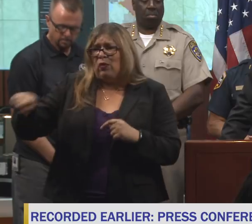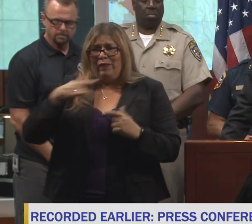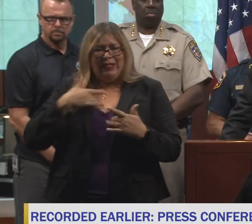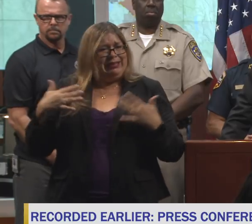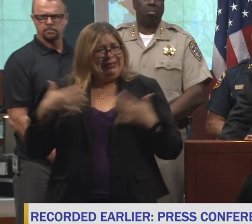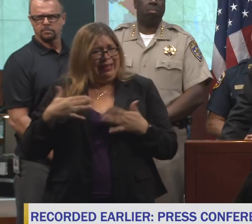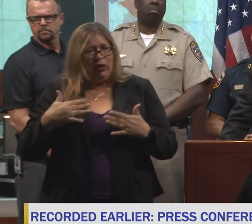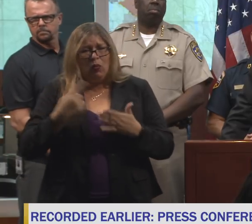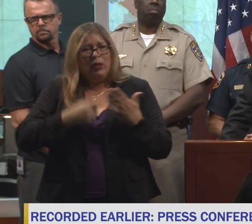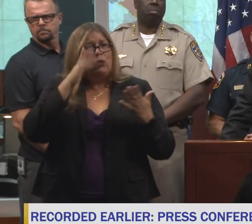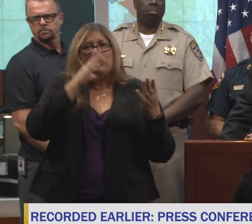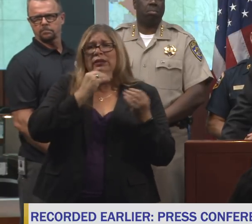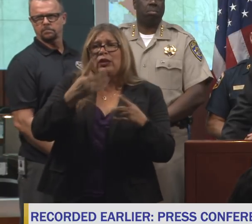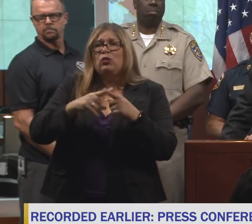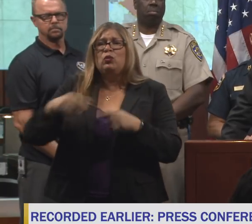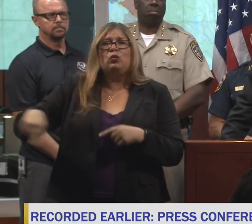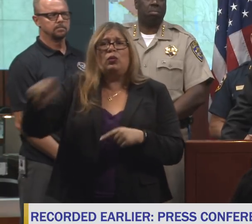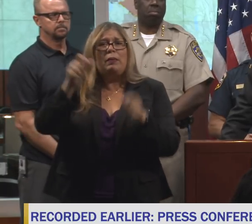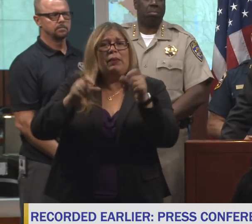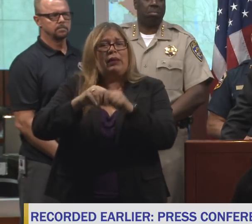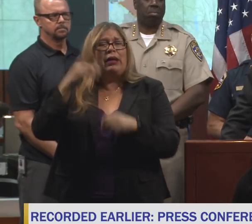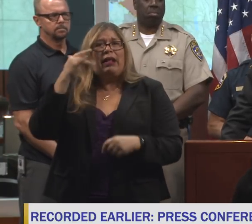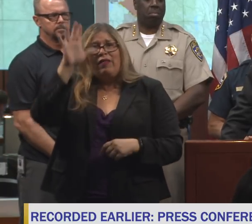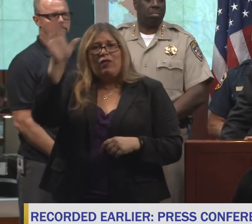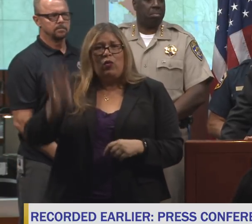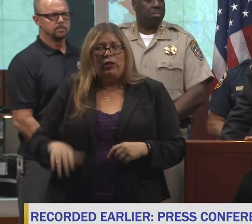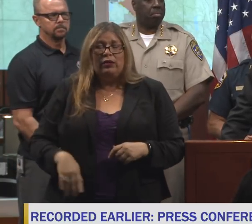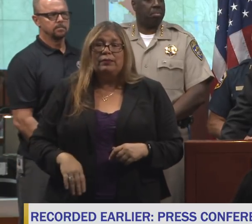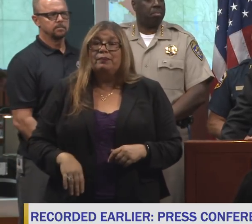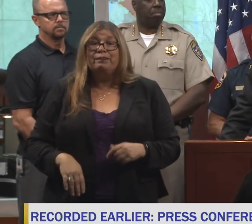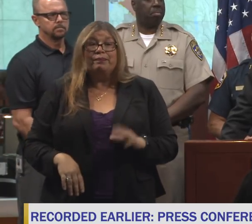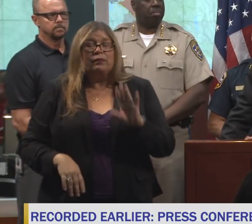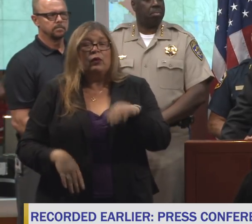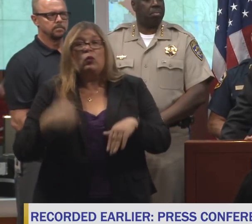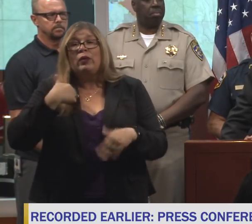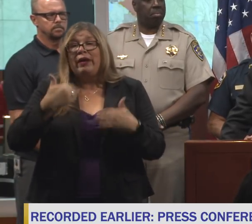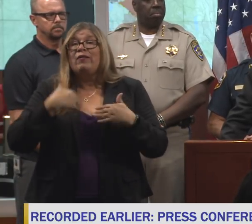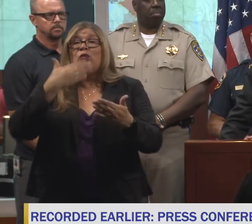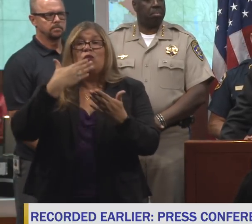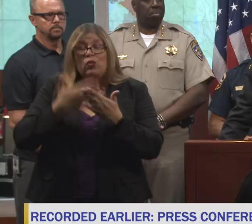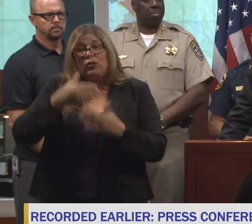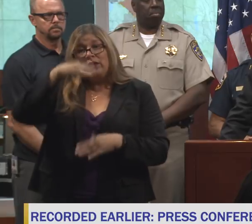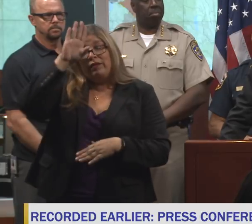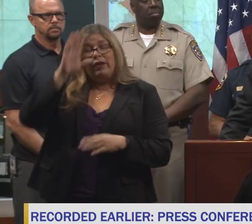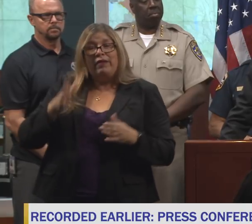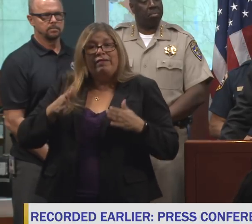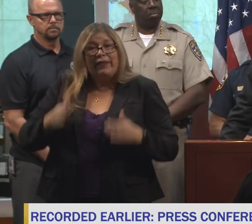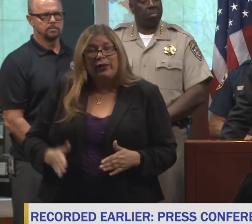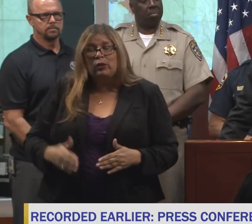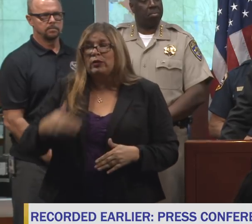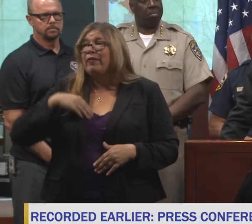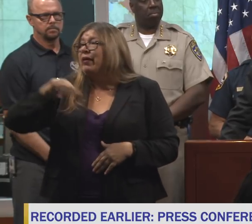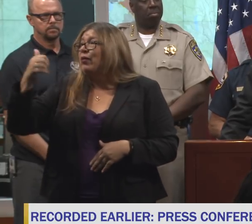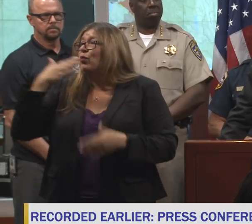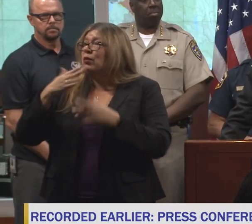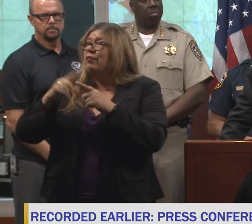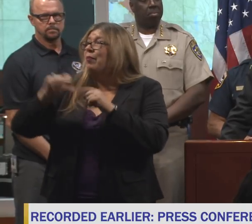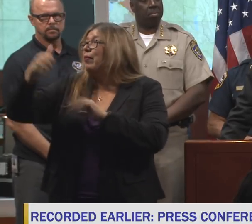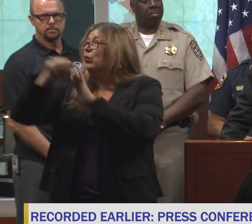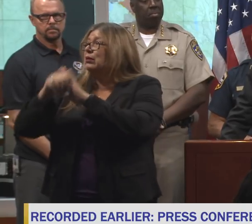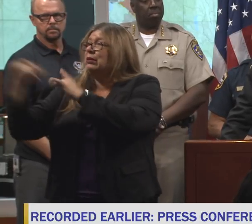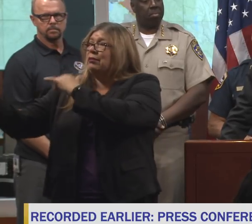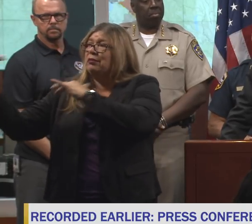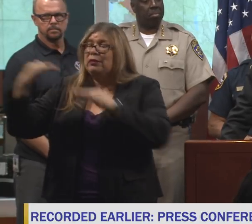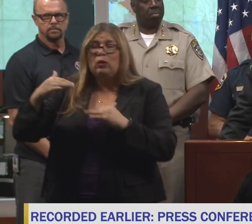to the people of California? Well, we have a lot of good firefighters. We have people from adjoining states. We have the National Guard. We have